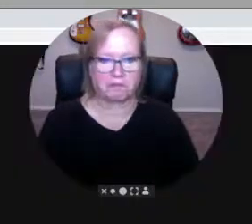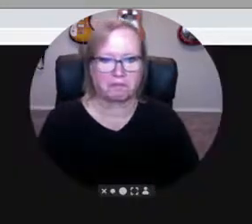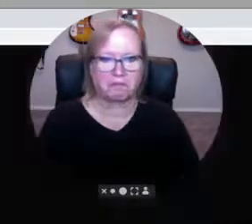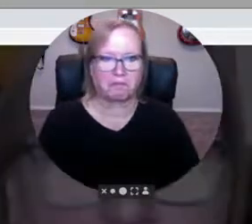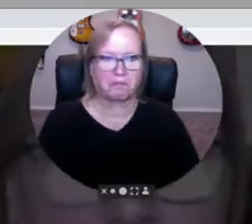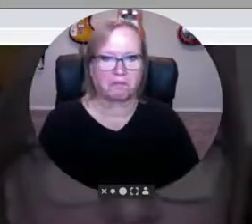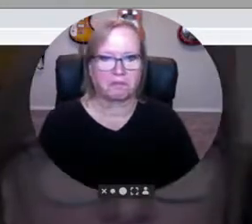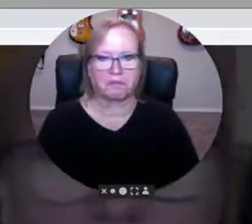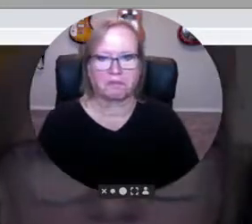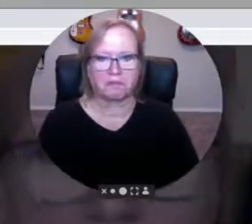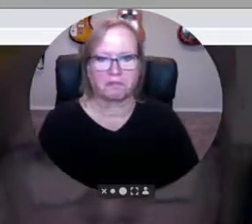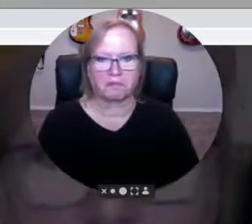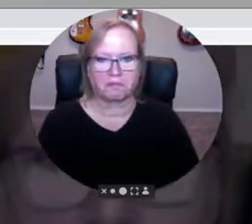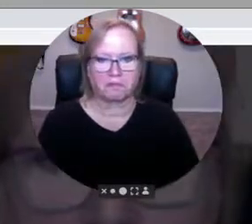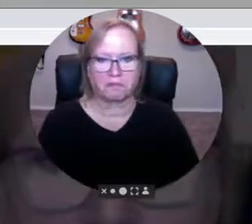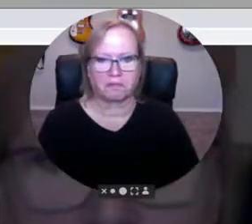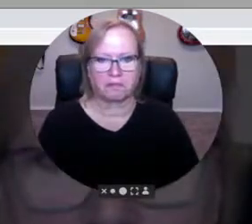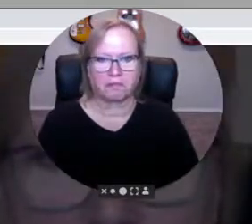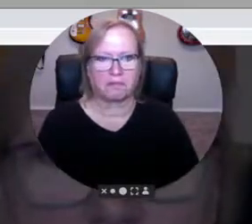And I got to join the meeting.